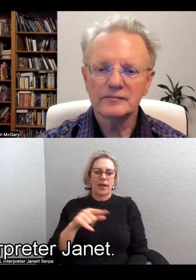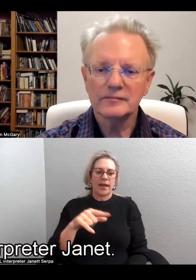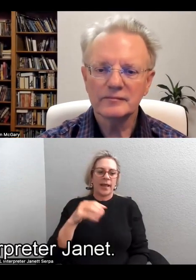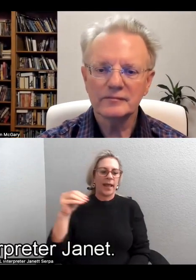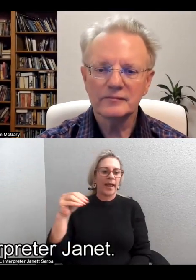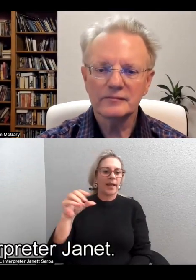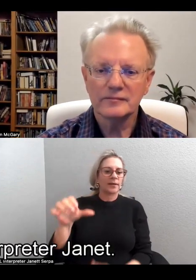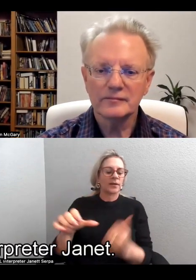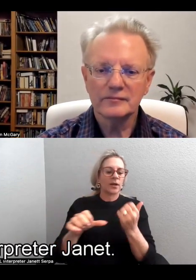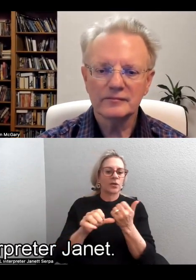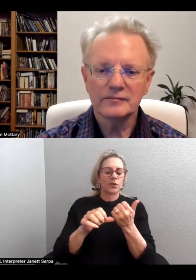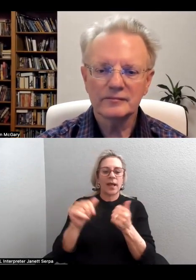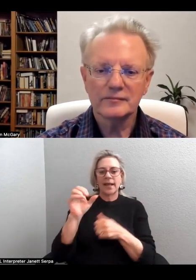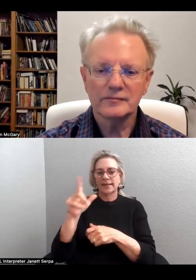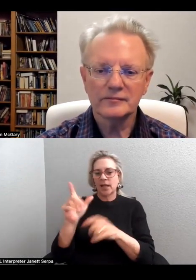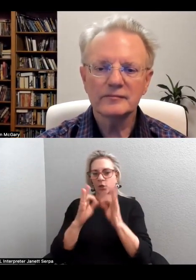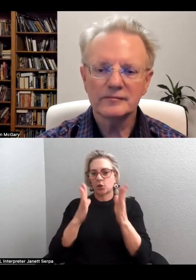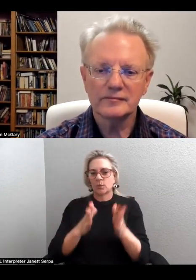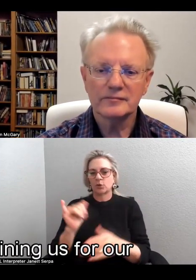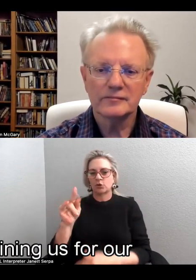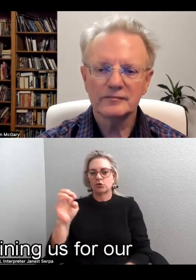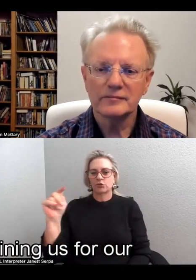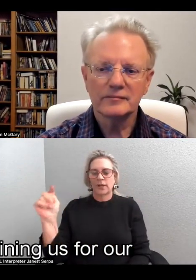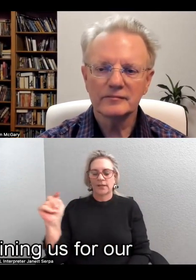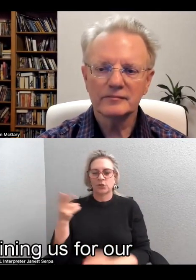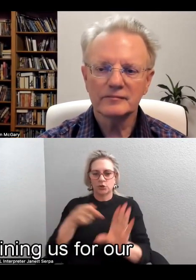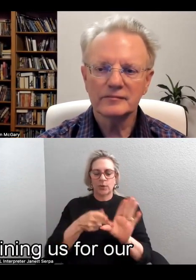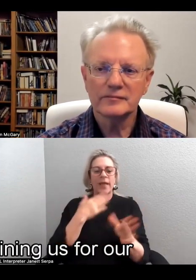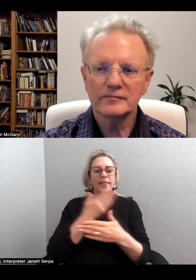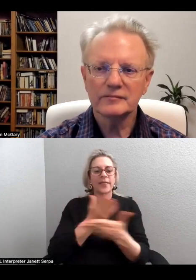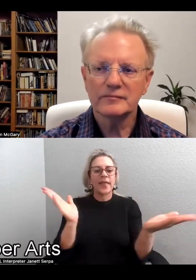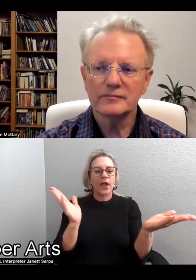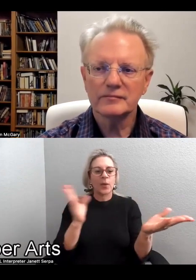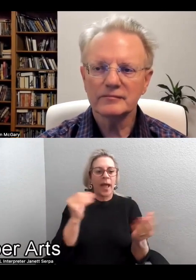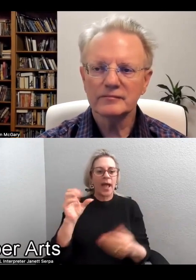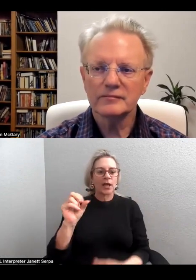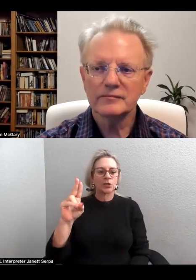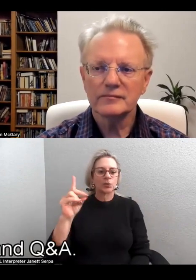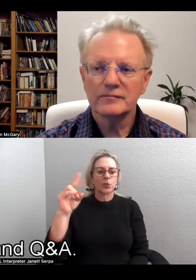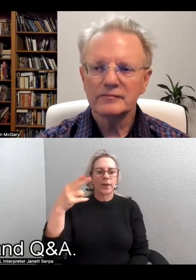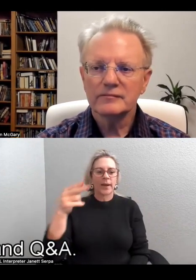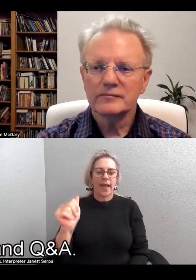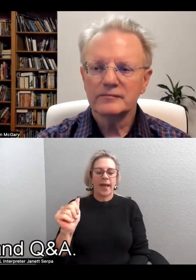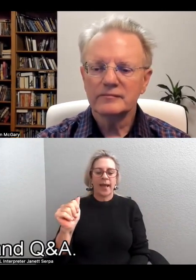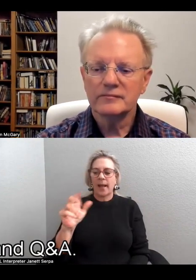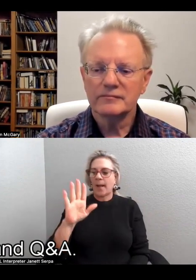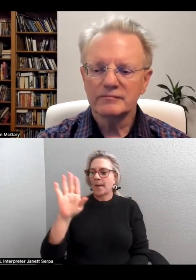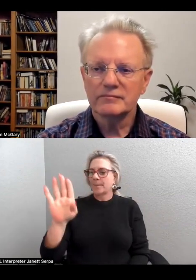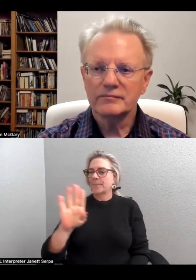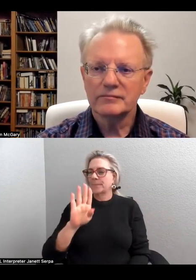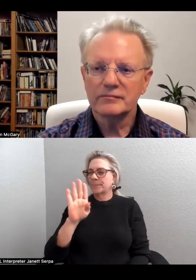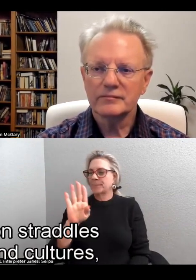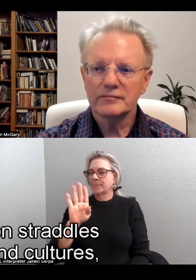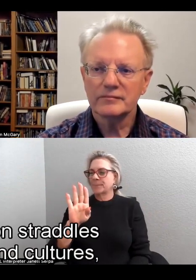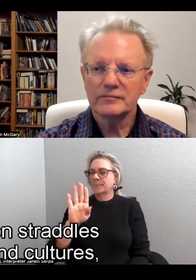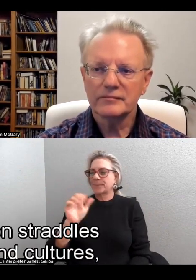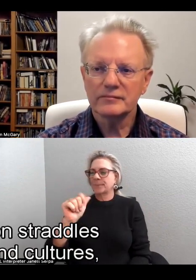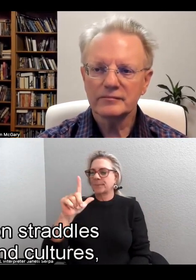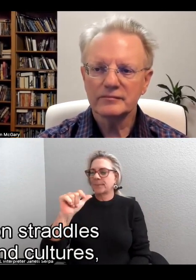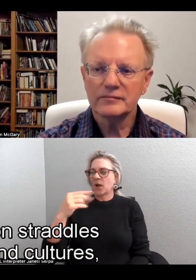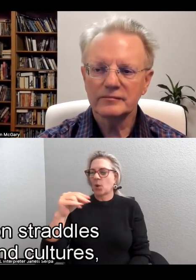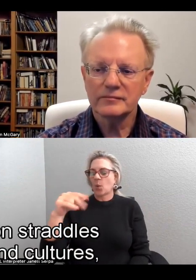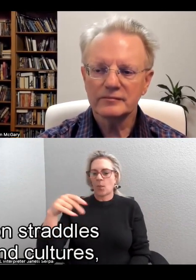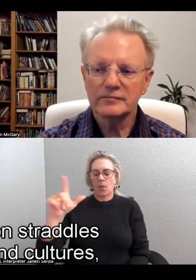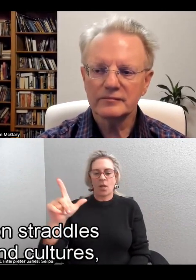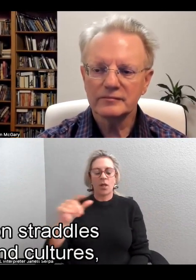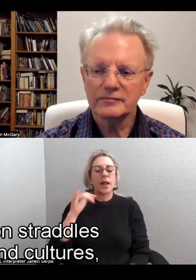and ASL interpreter Janet. Thank you for joining us for our November Arts Reading and Q&A. Suda's fiction